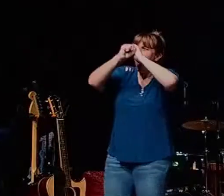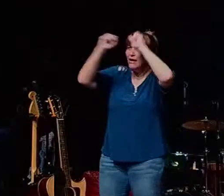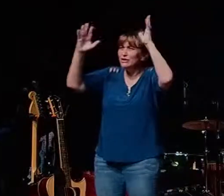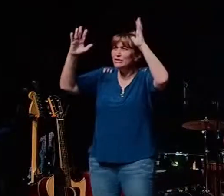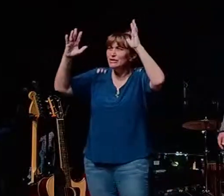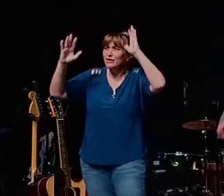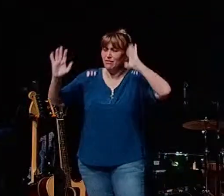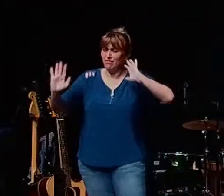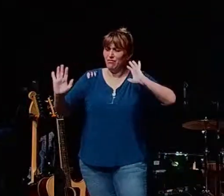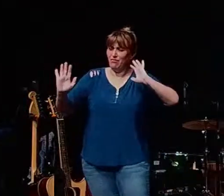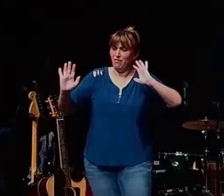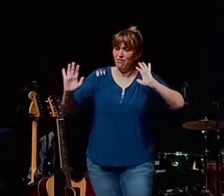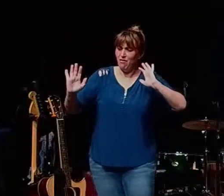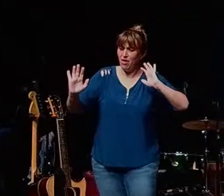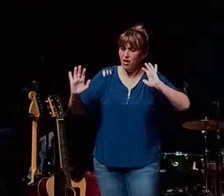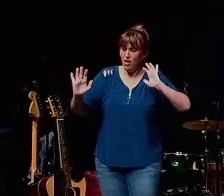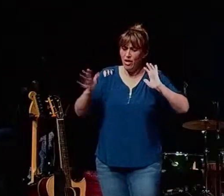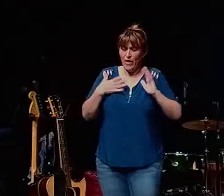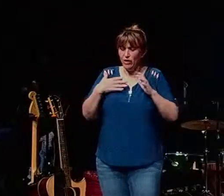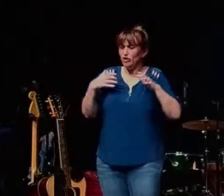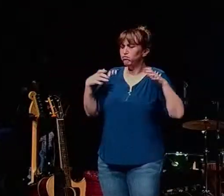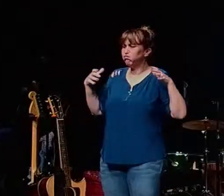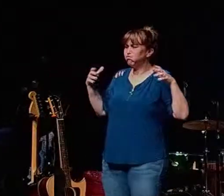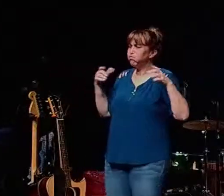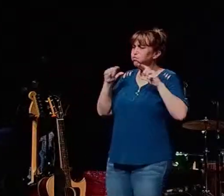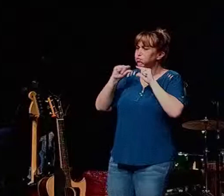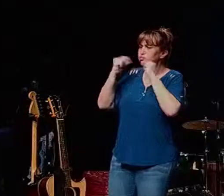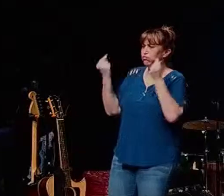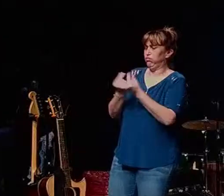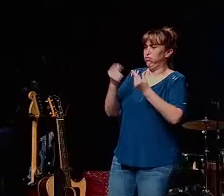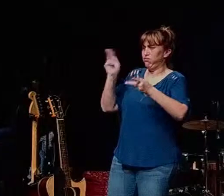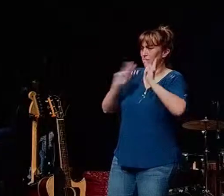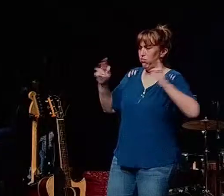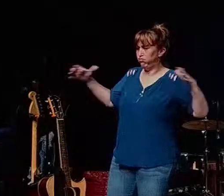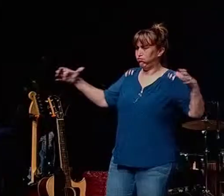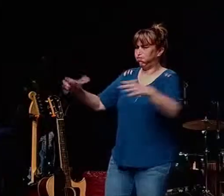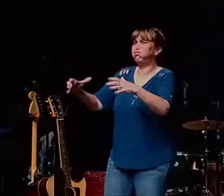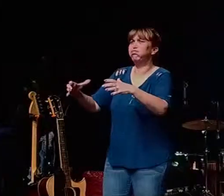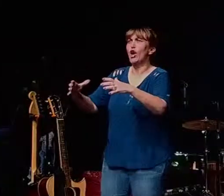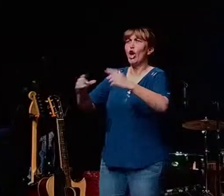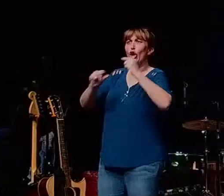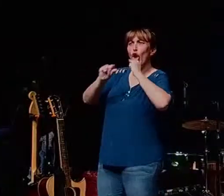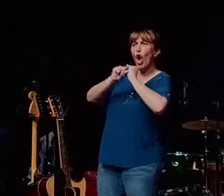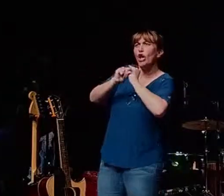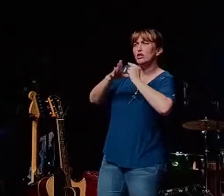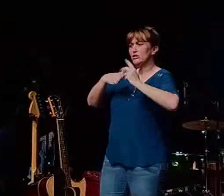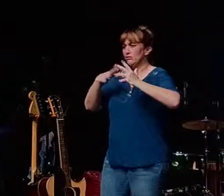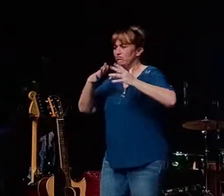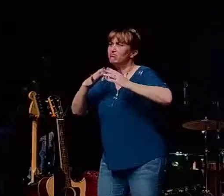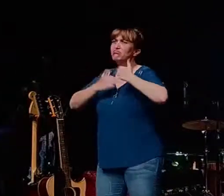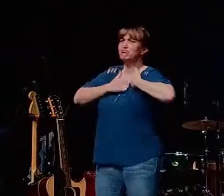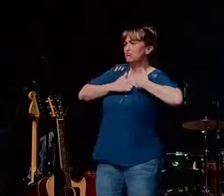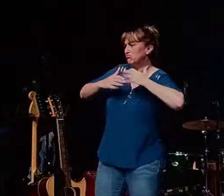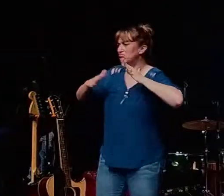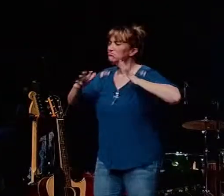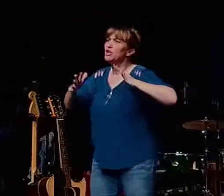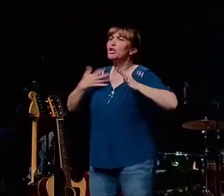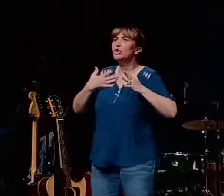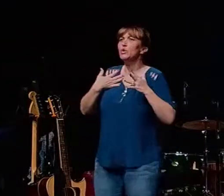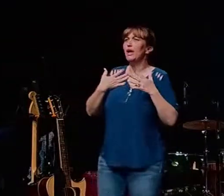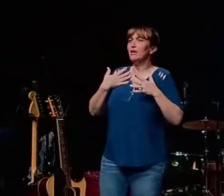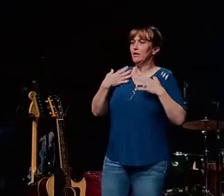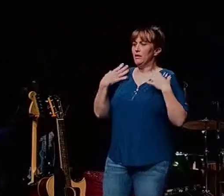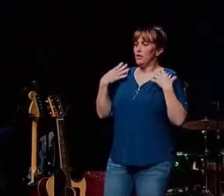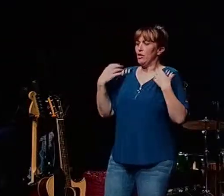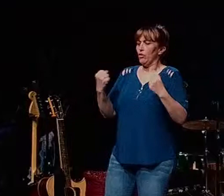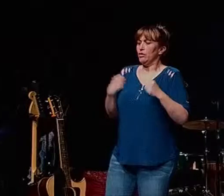what do you do you there's there's an entourage of people going there's guards first of all you you get the courage to